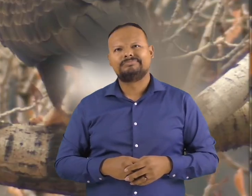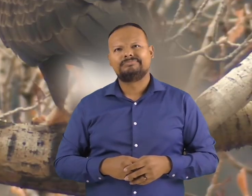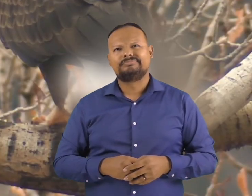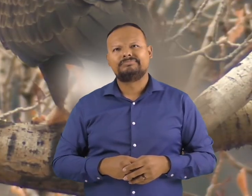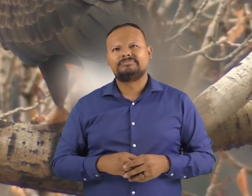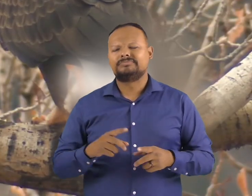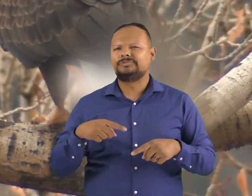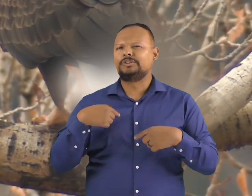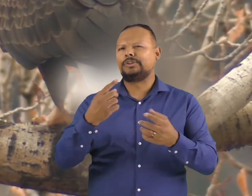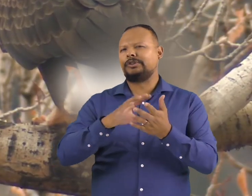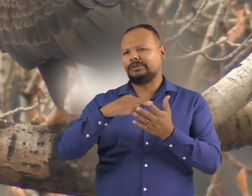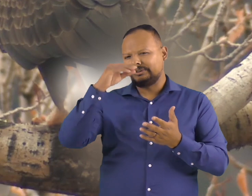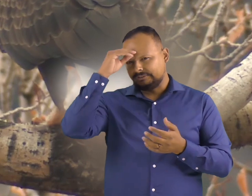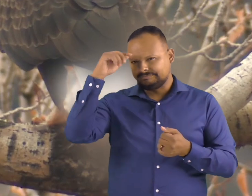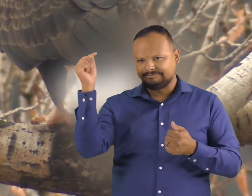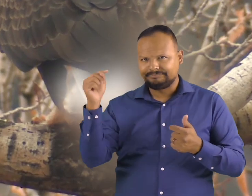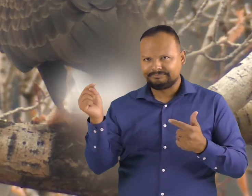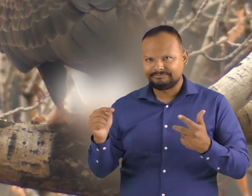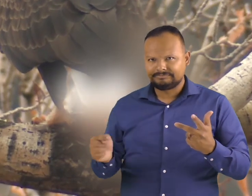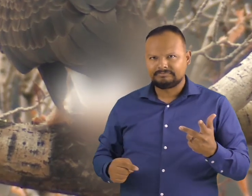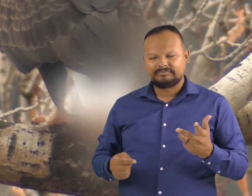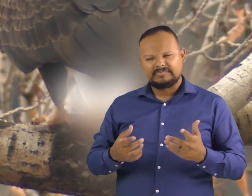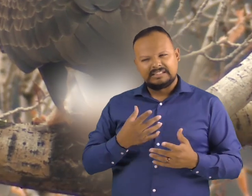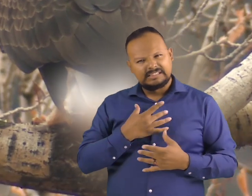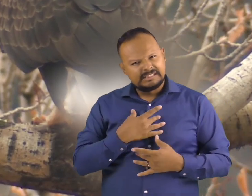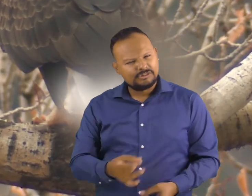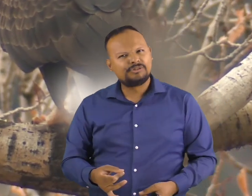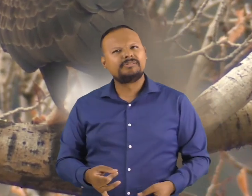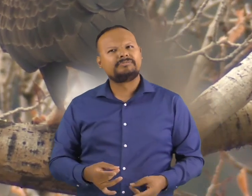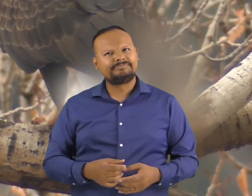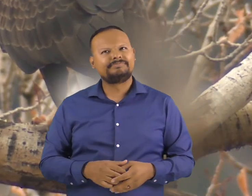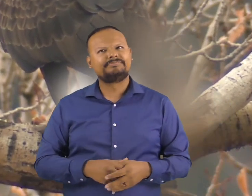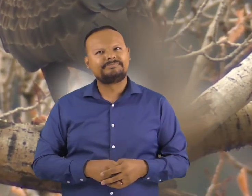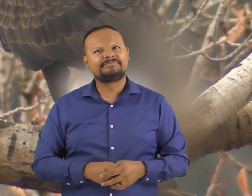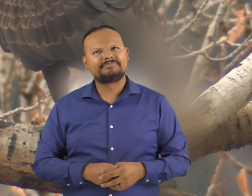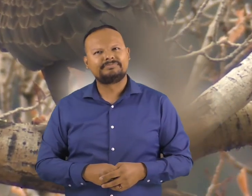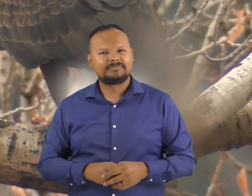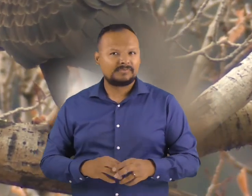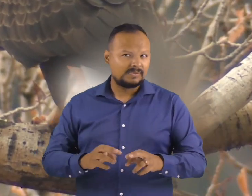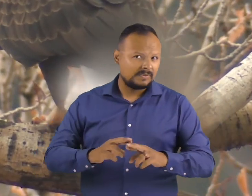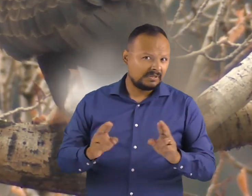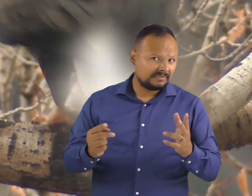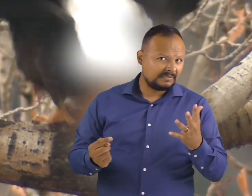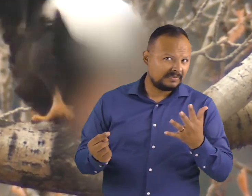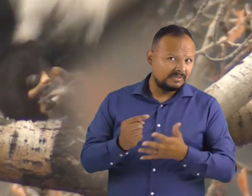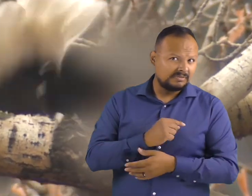We have learned some interesting facts about American eagles. Are you ready to review?